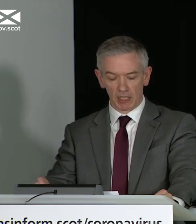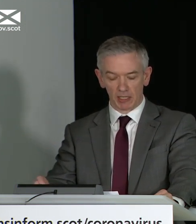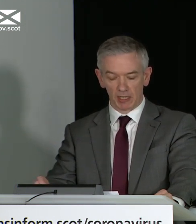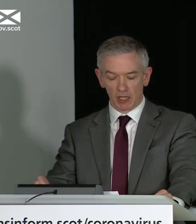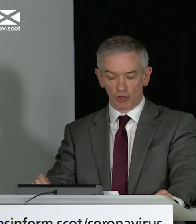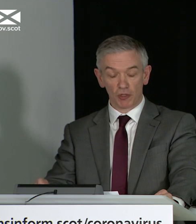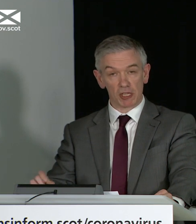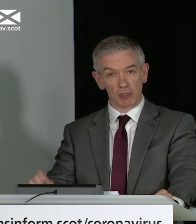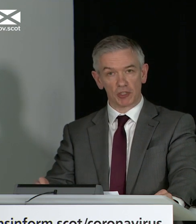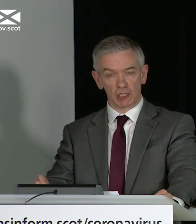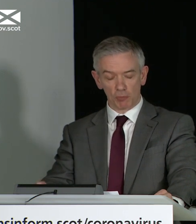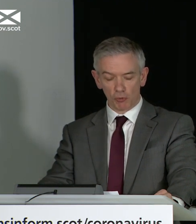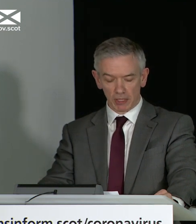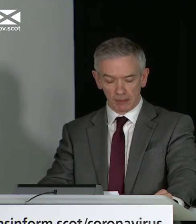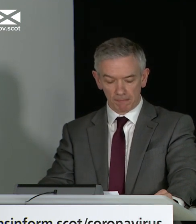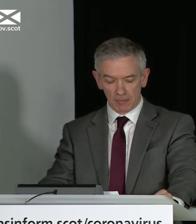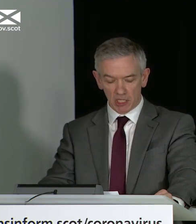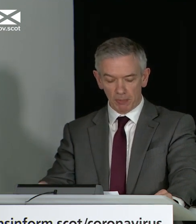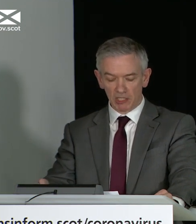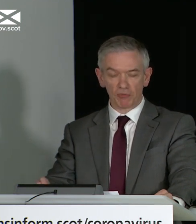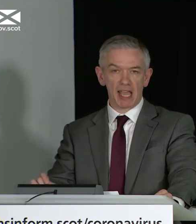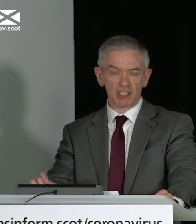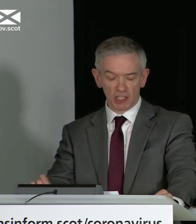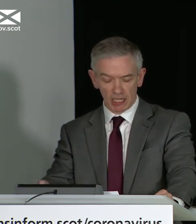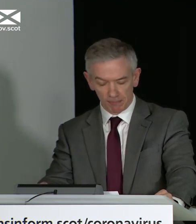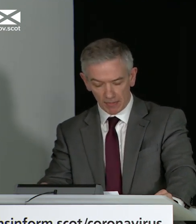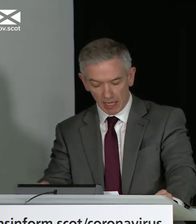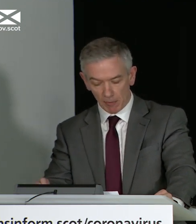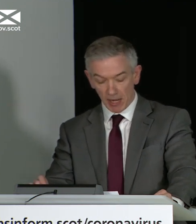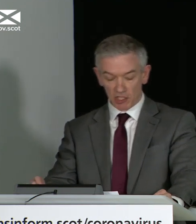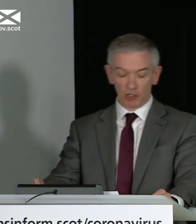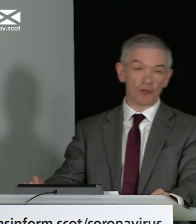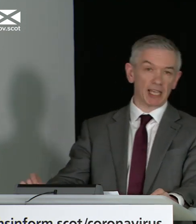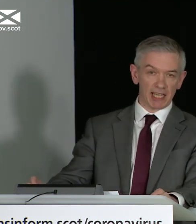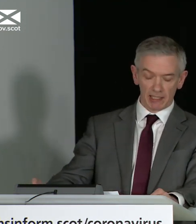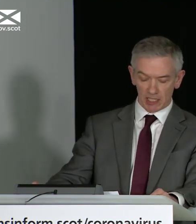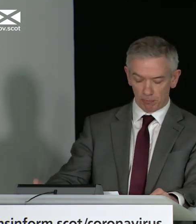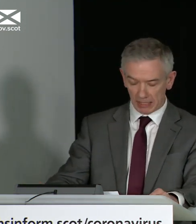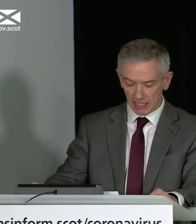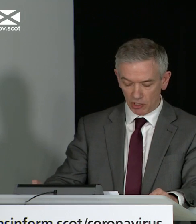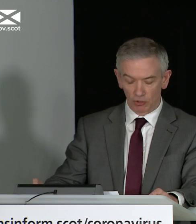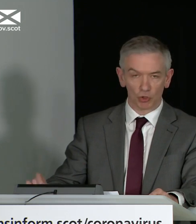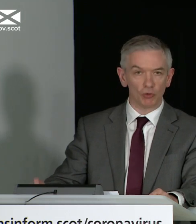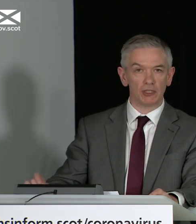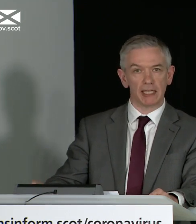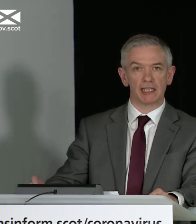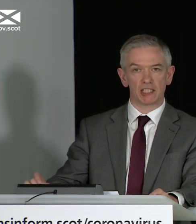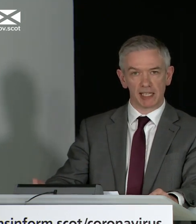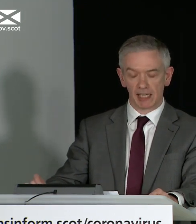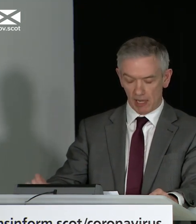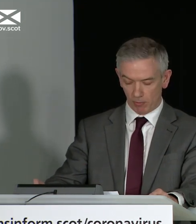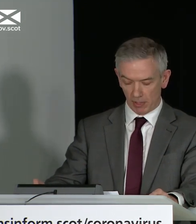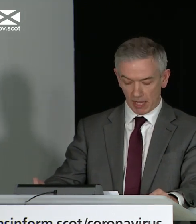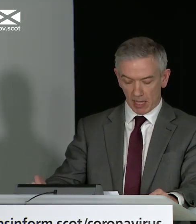quickly so that they can be treated appropriately. Speed is of the essence here. And my message to you again is please don't delay